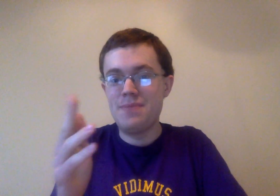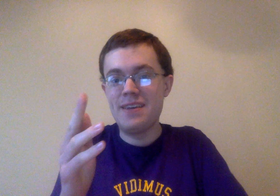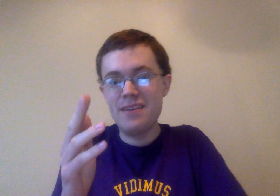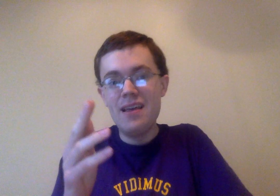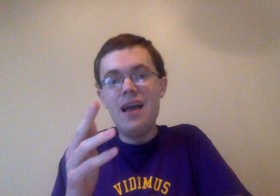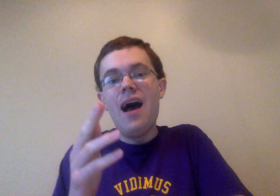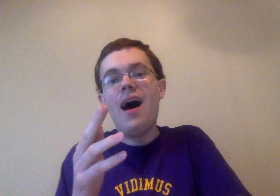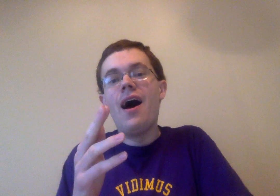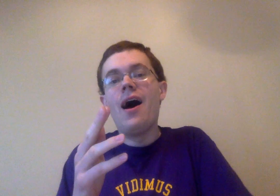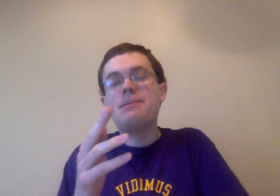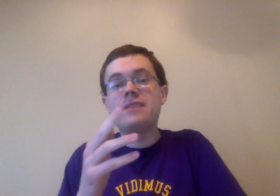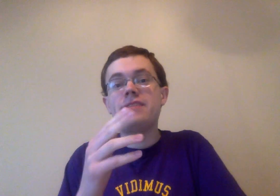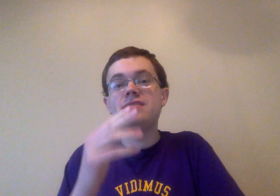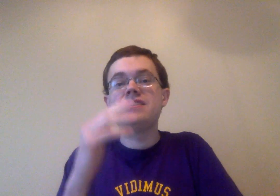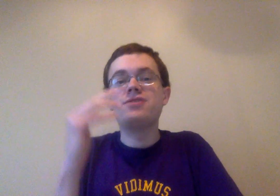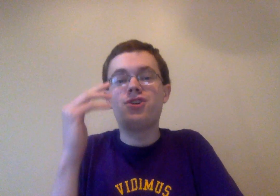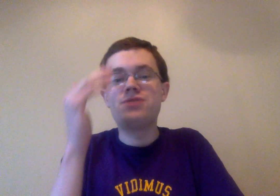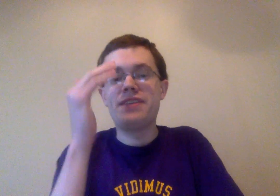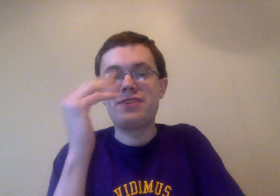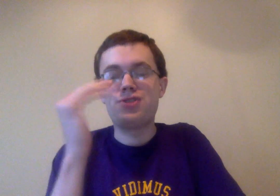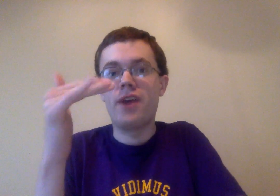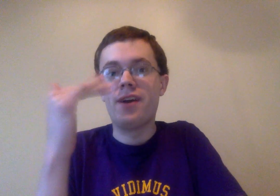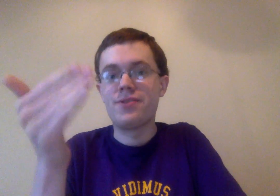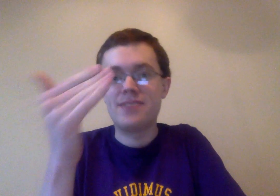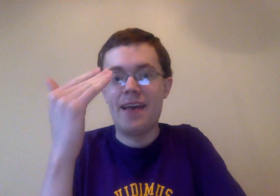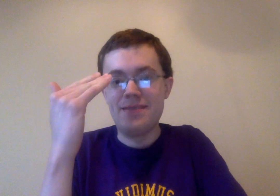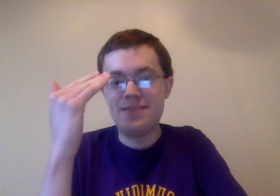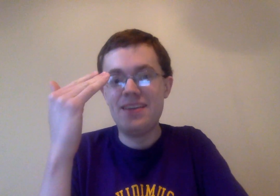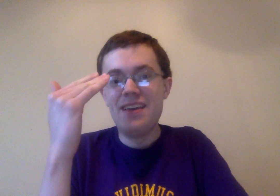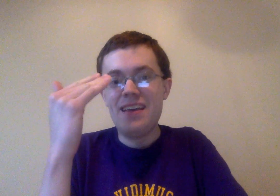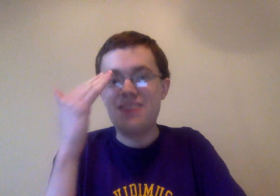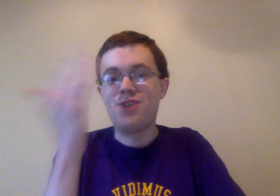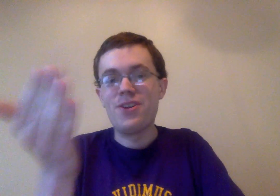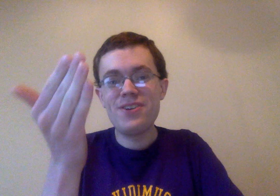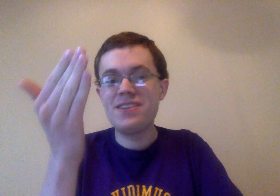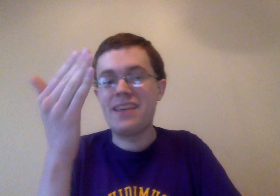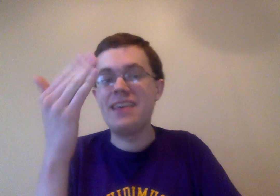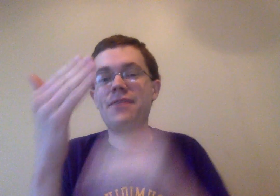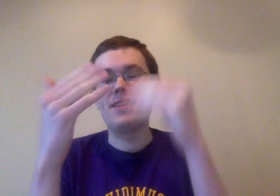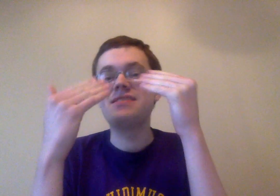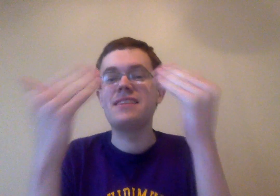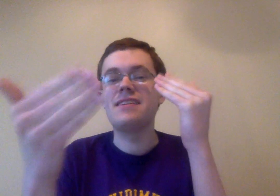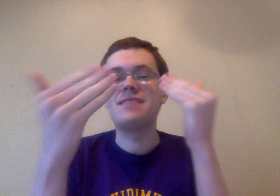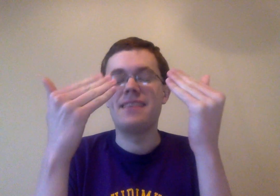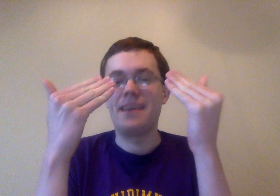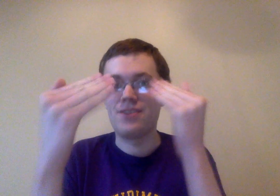thing, especially seeing Cho-Cho try to understand his daughter. He definitely sees that they're